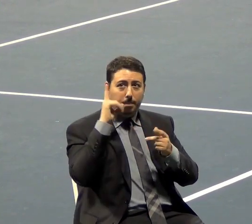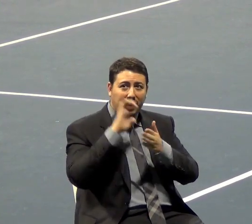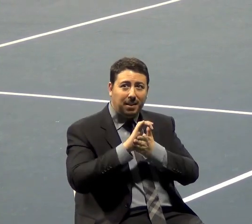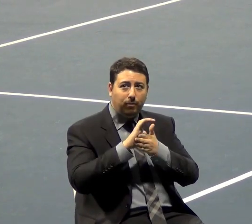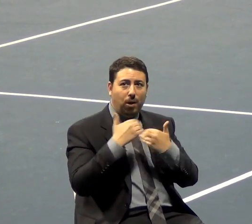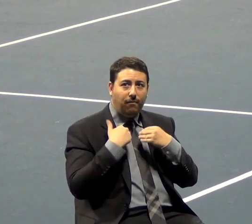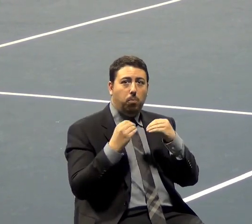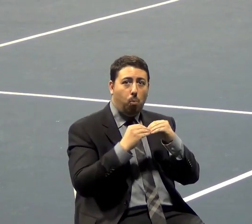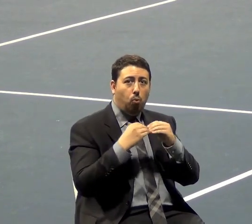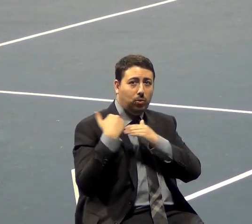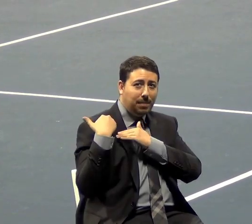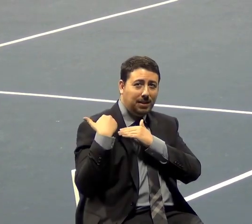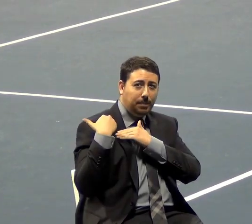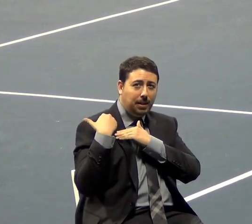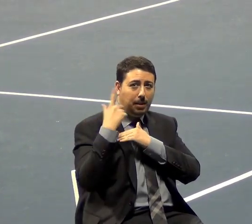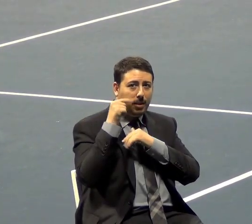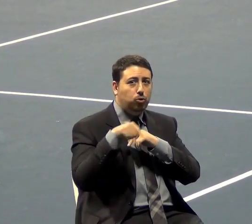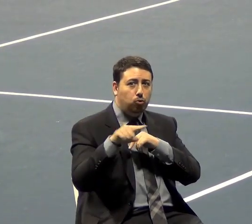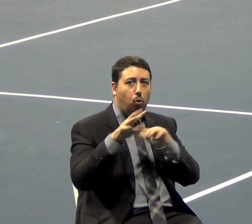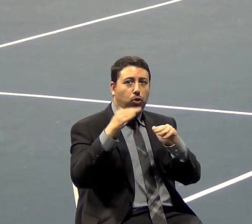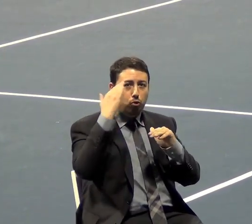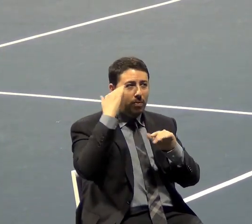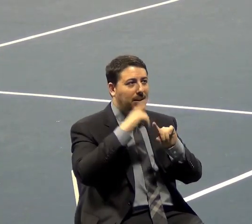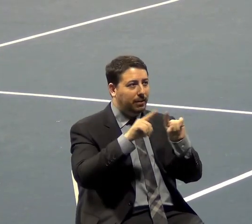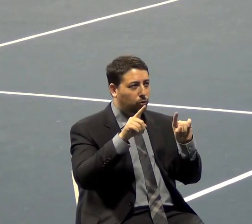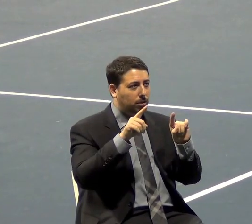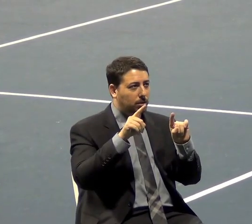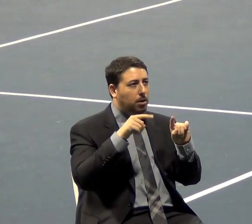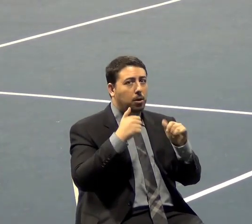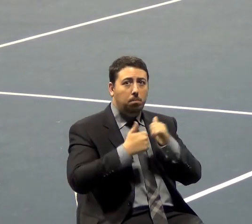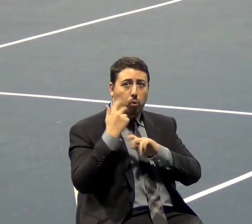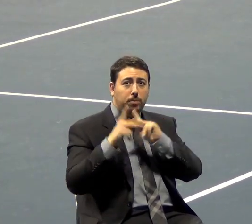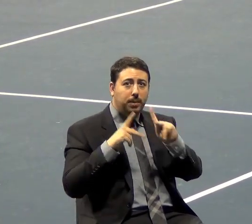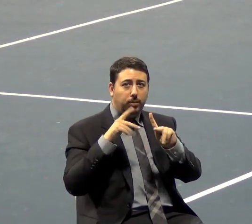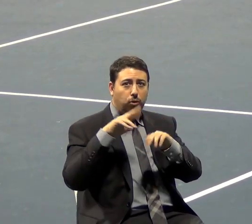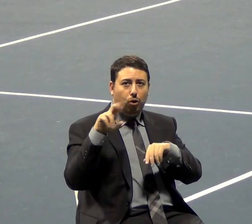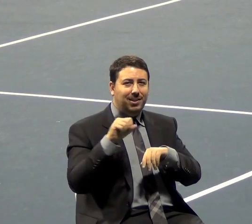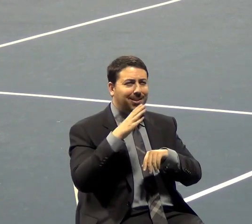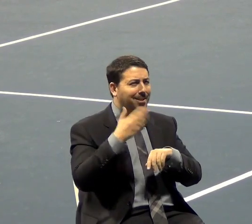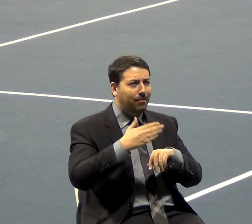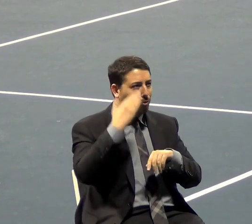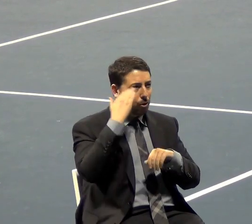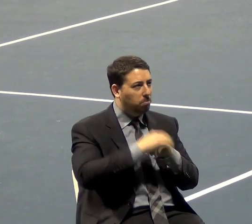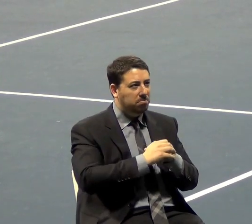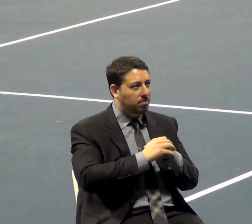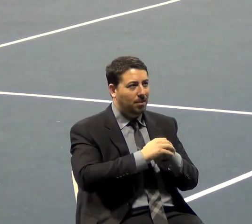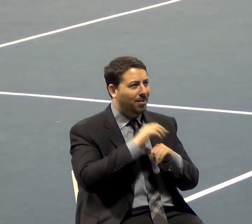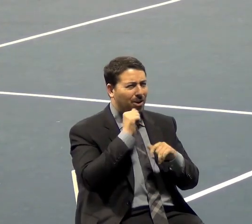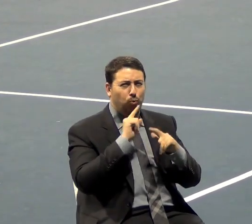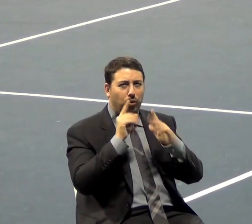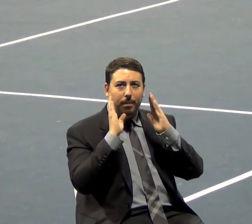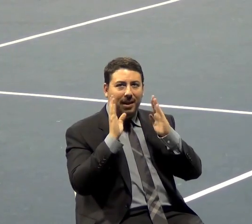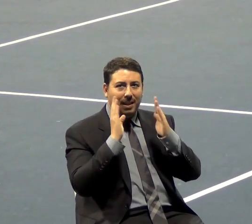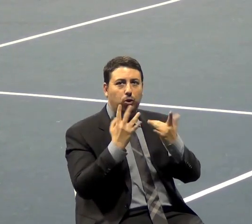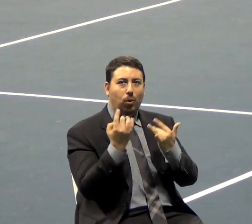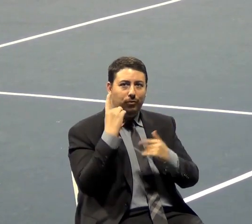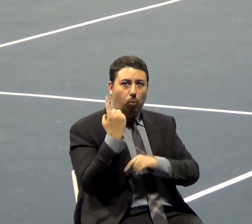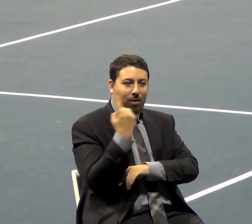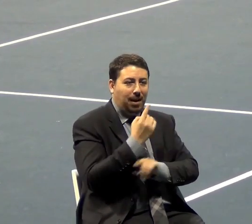responsibility, because you know the difference. Most people in the country never do. They don't pay much attention. They wait until the day before the election,